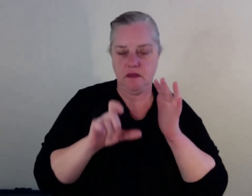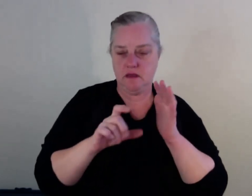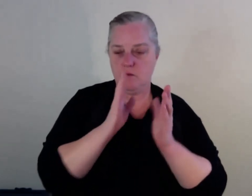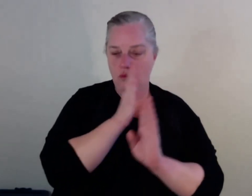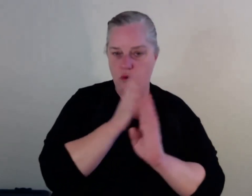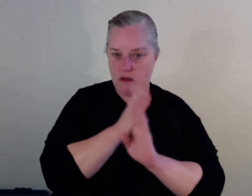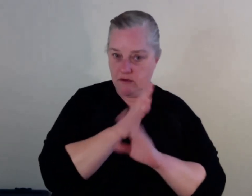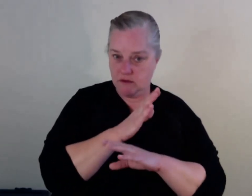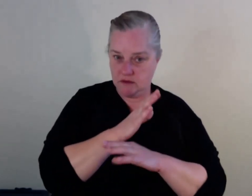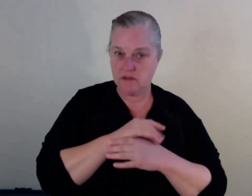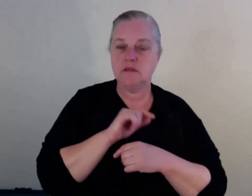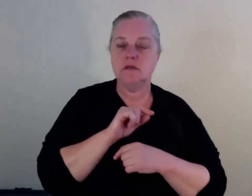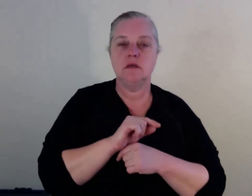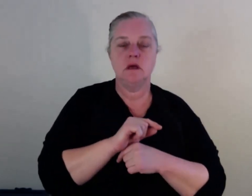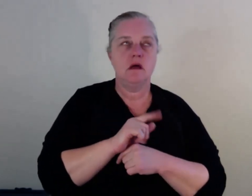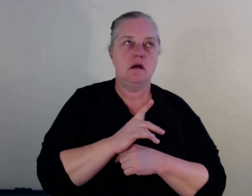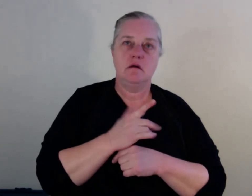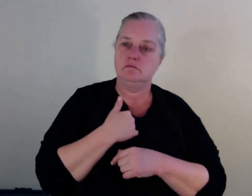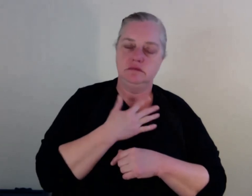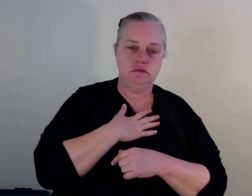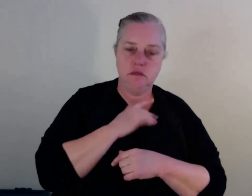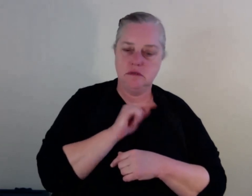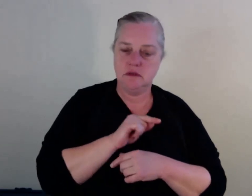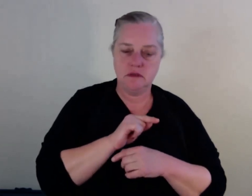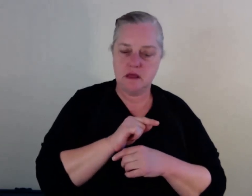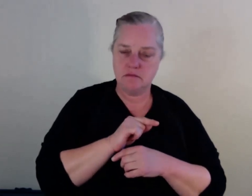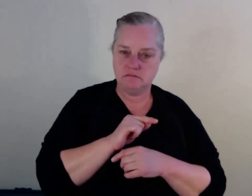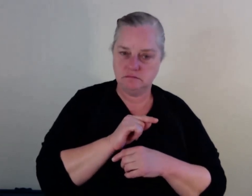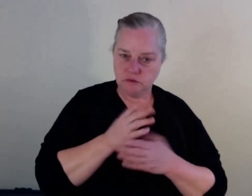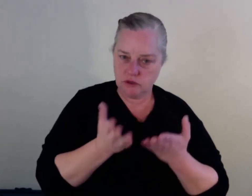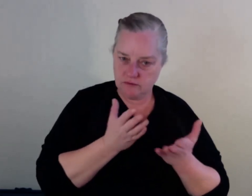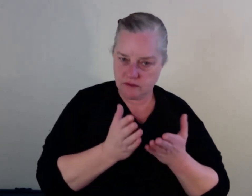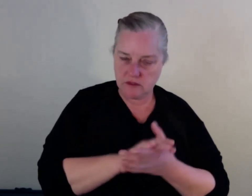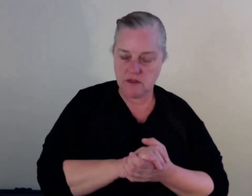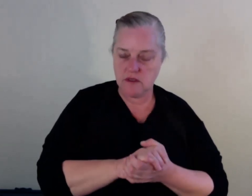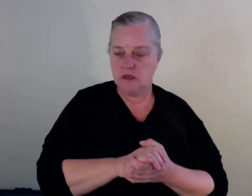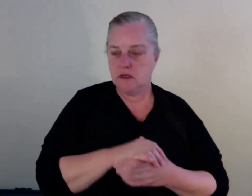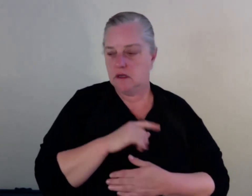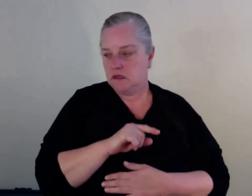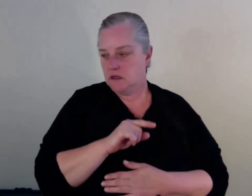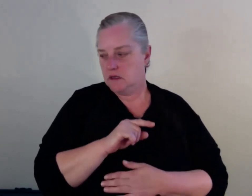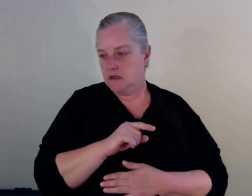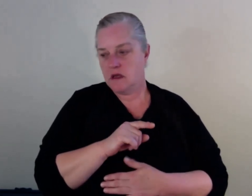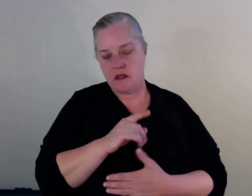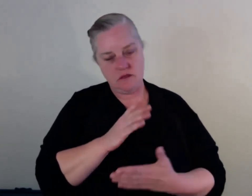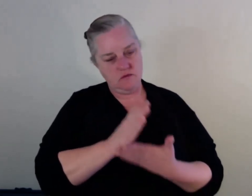place a lot because they do, they do approach it with unconditional positive regard. And there's, there's, it is, it is